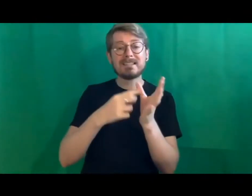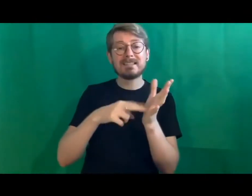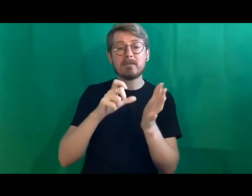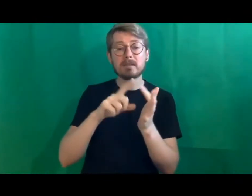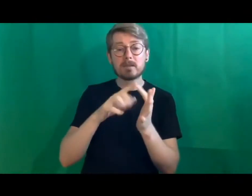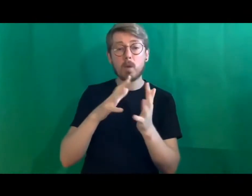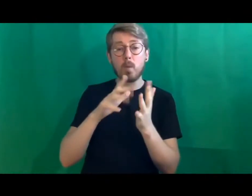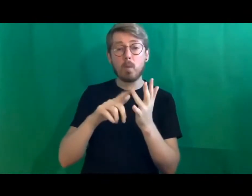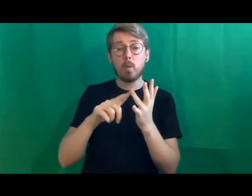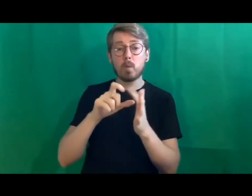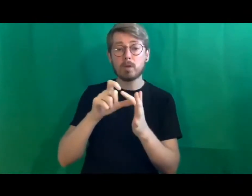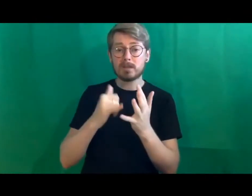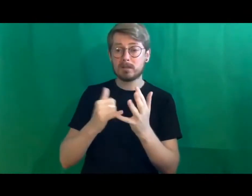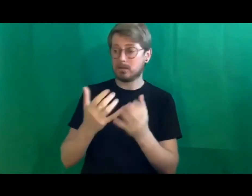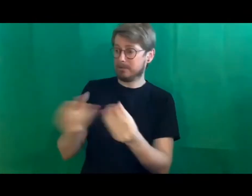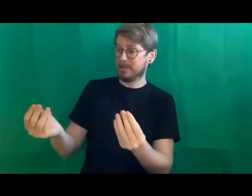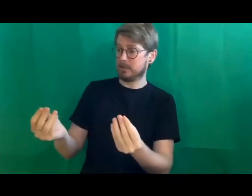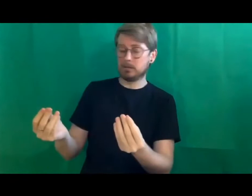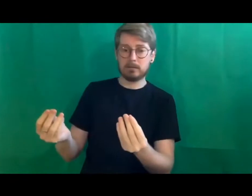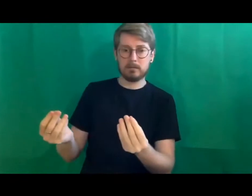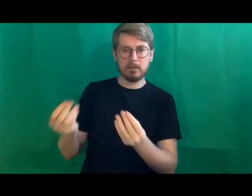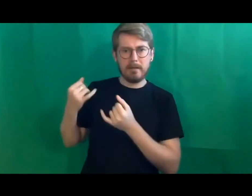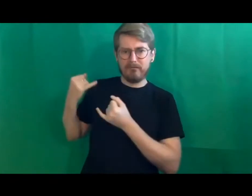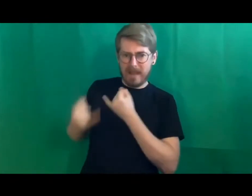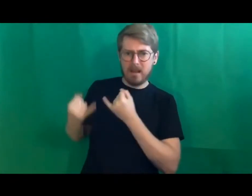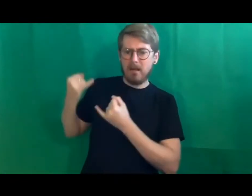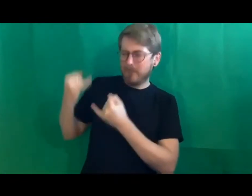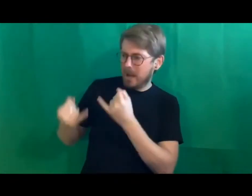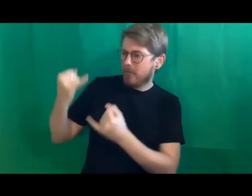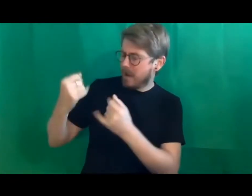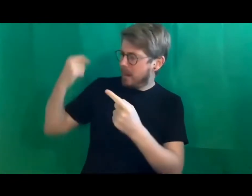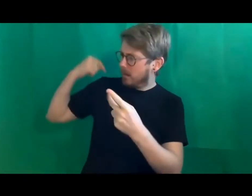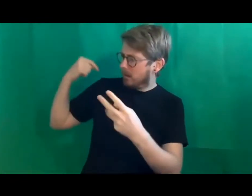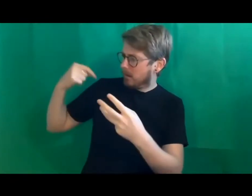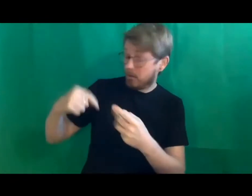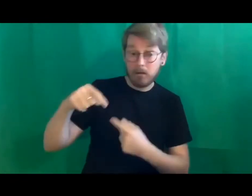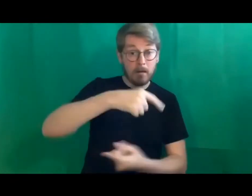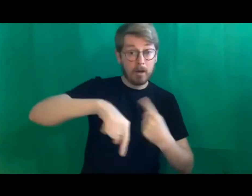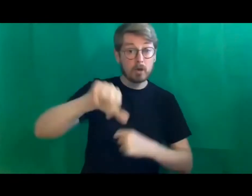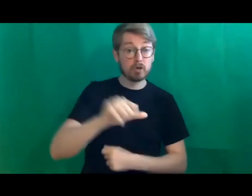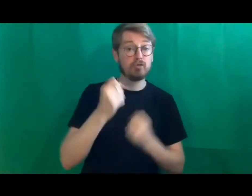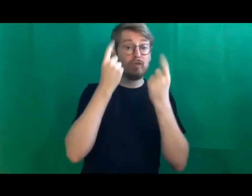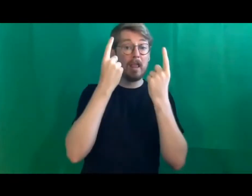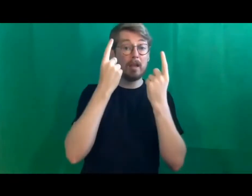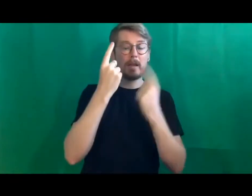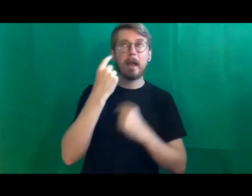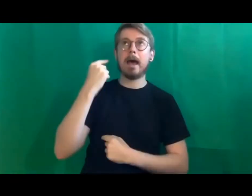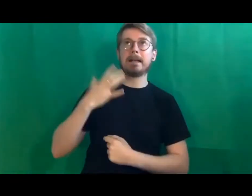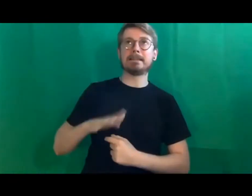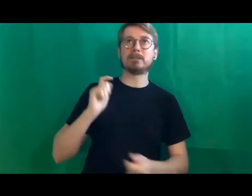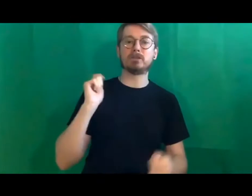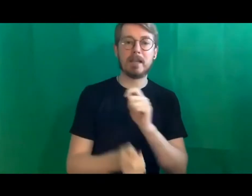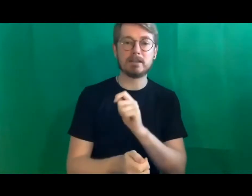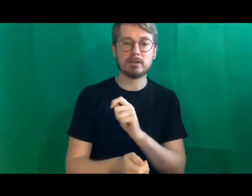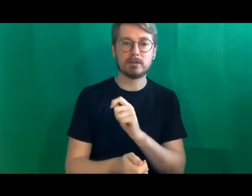collective failure on all our parts. The industry really should have woken up then and we should have had that desire to change rather than a